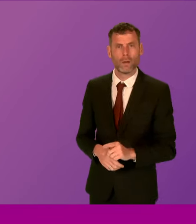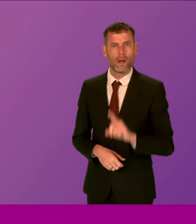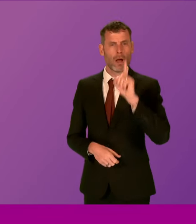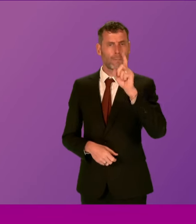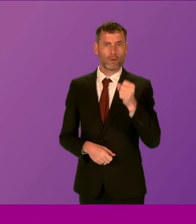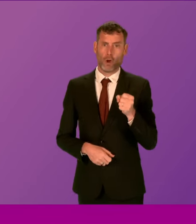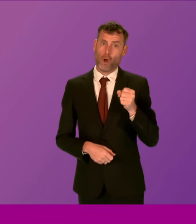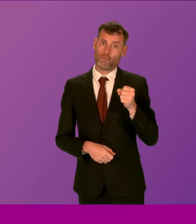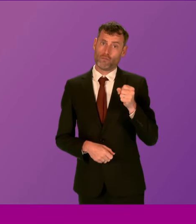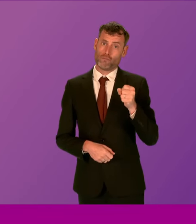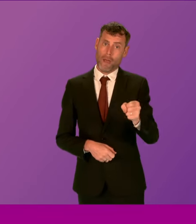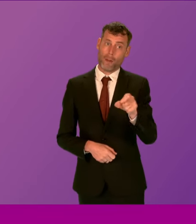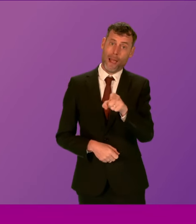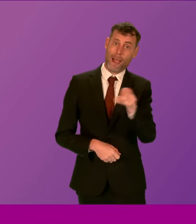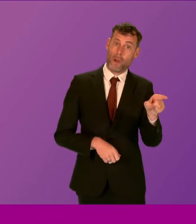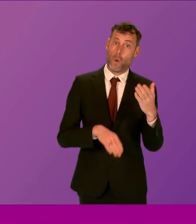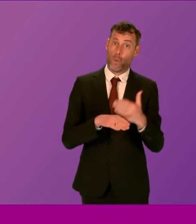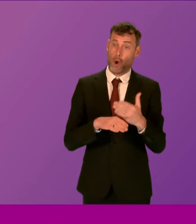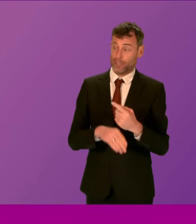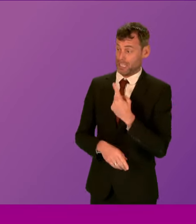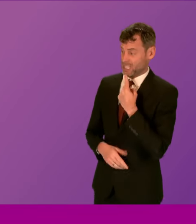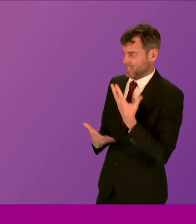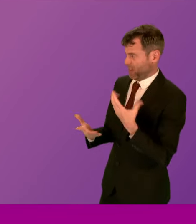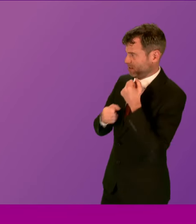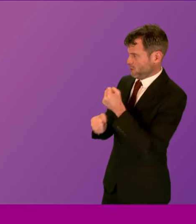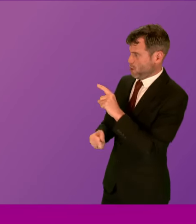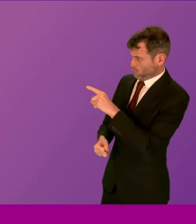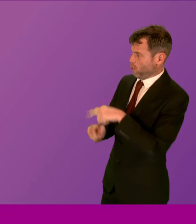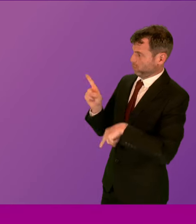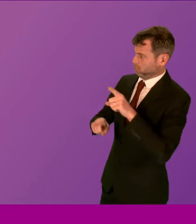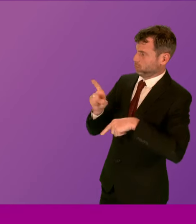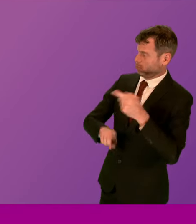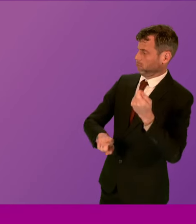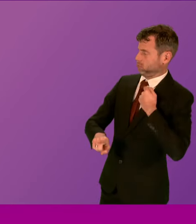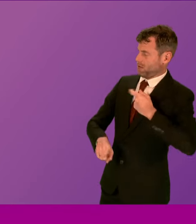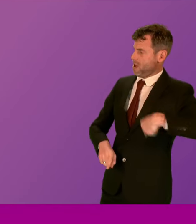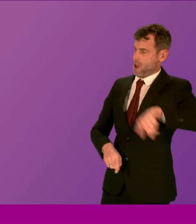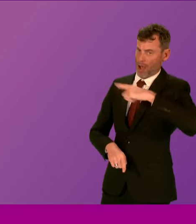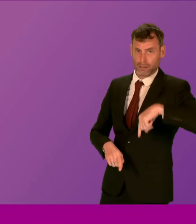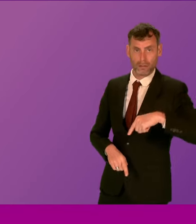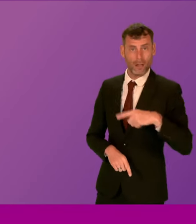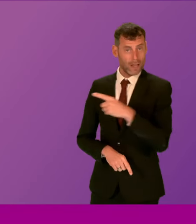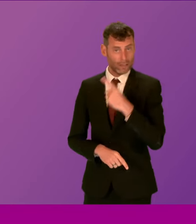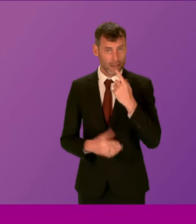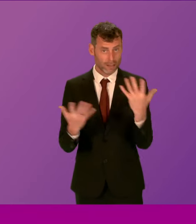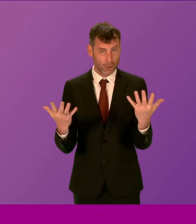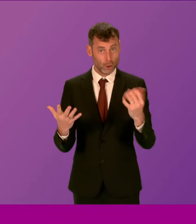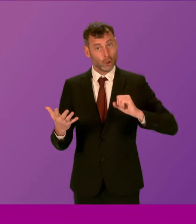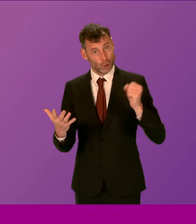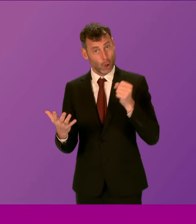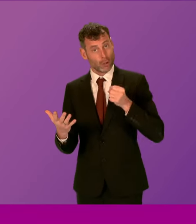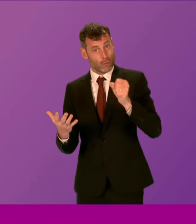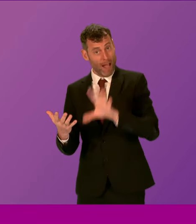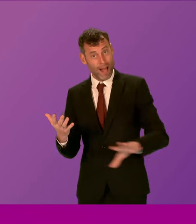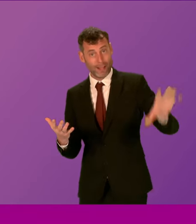workers out there in the real world, on the front line, supported by all the empirical evidence that Scotland's rail